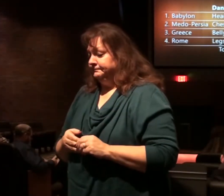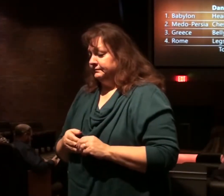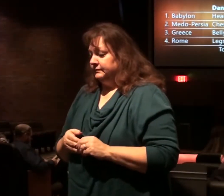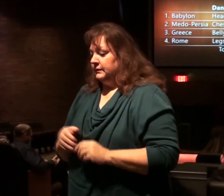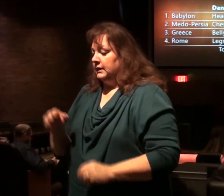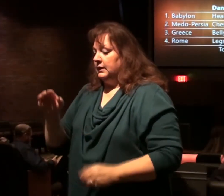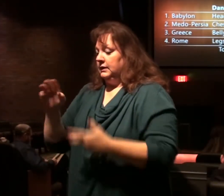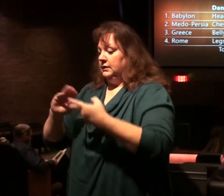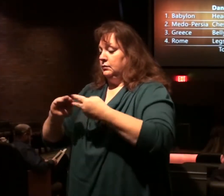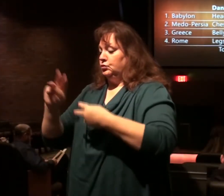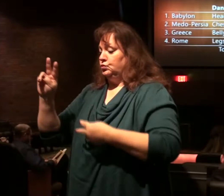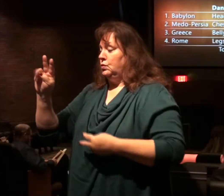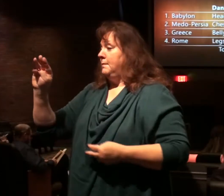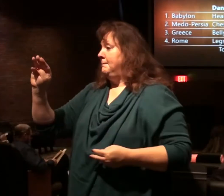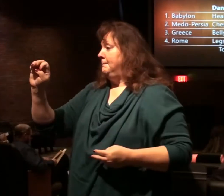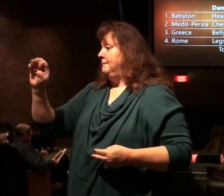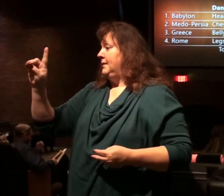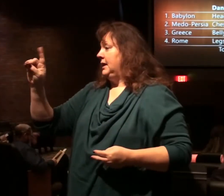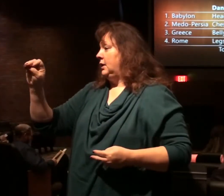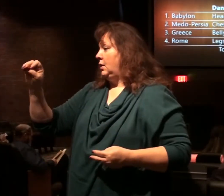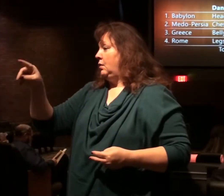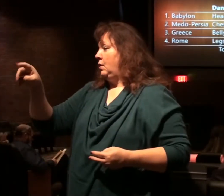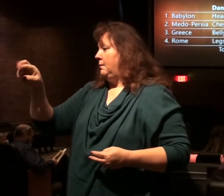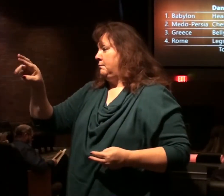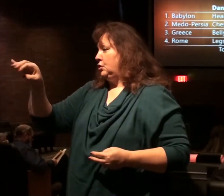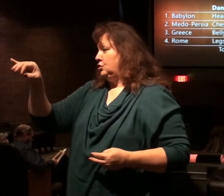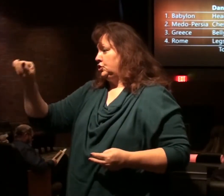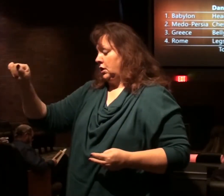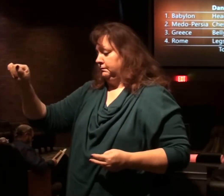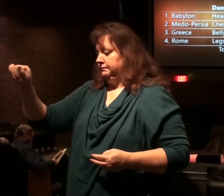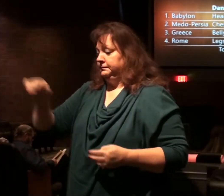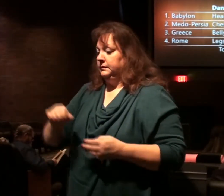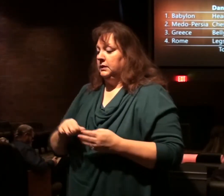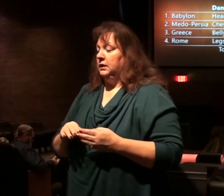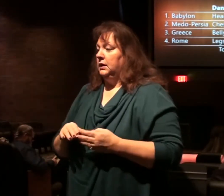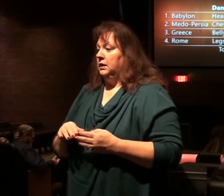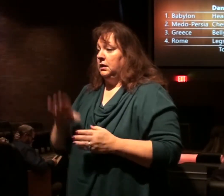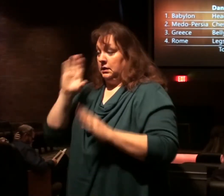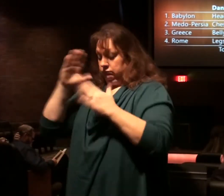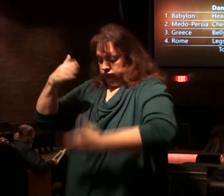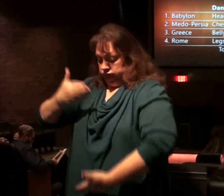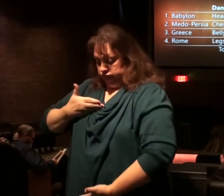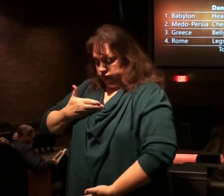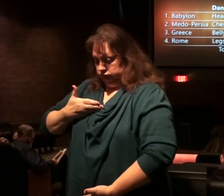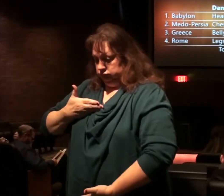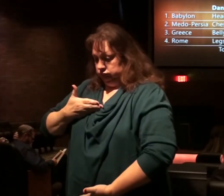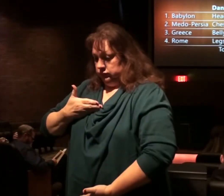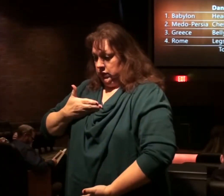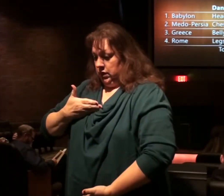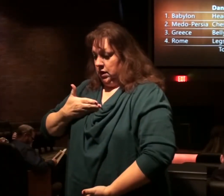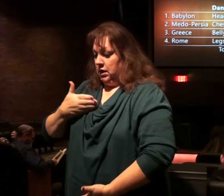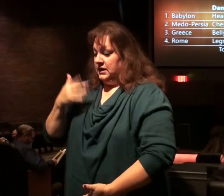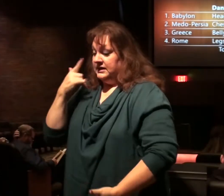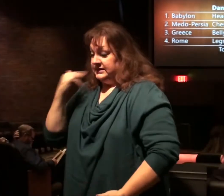So Medo Persia was the second empire, pictured by the bear.